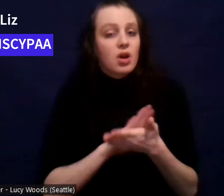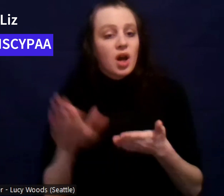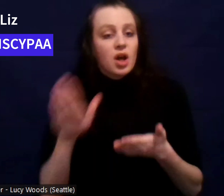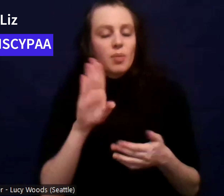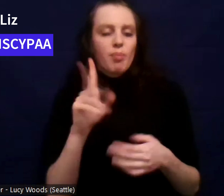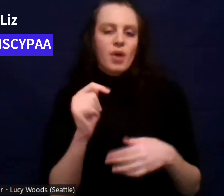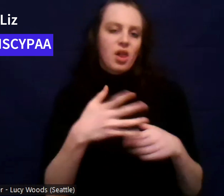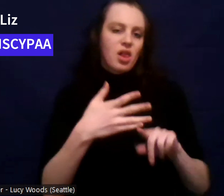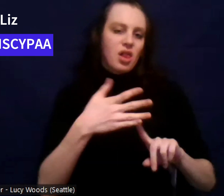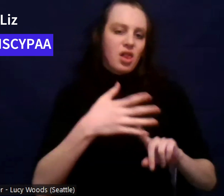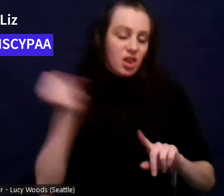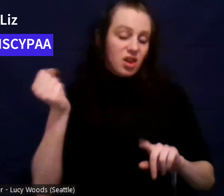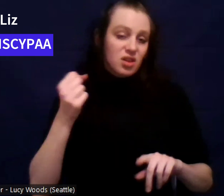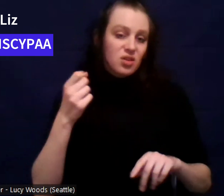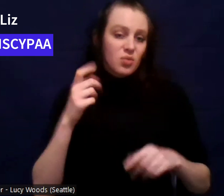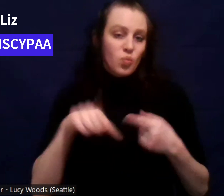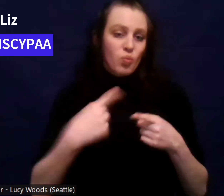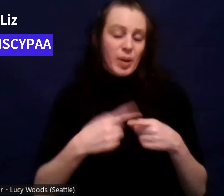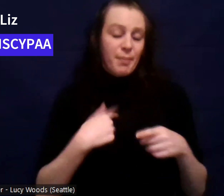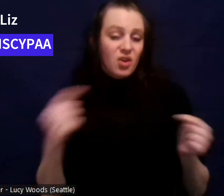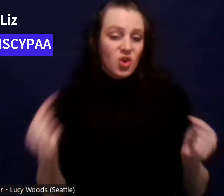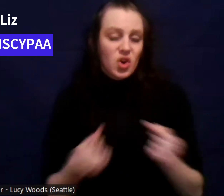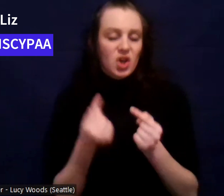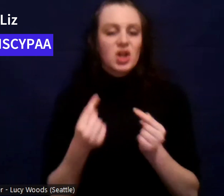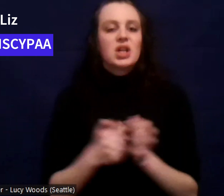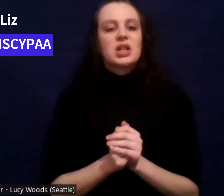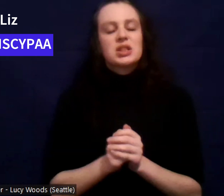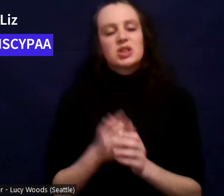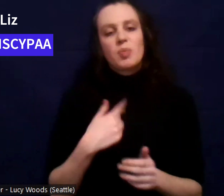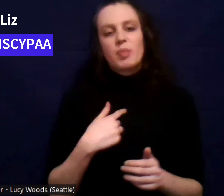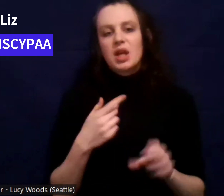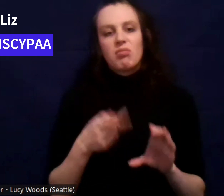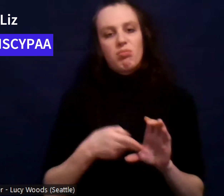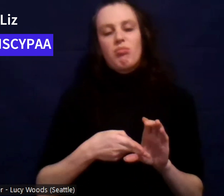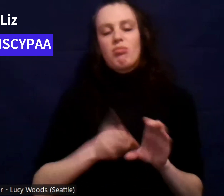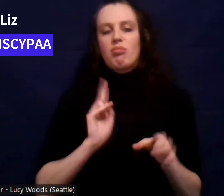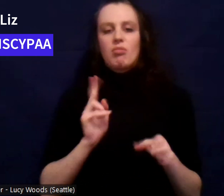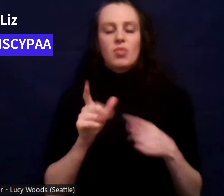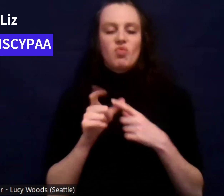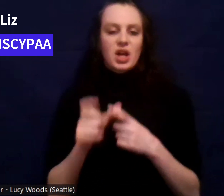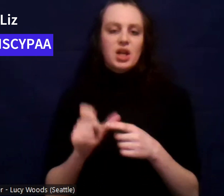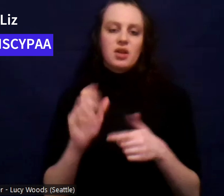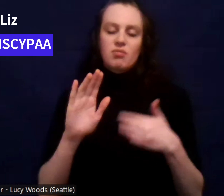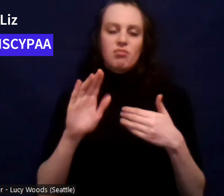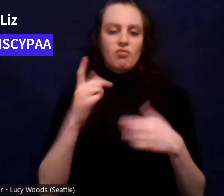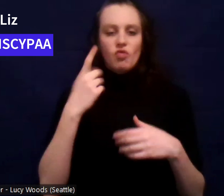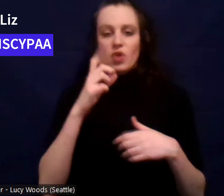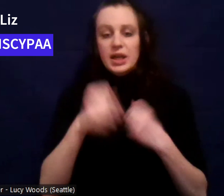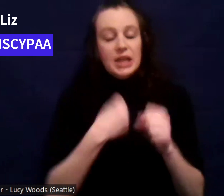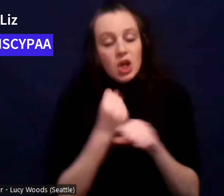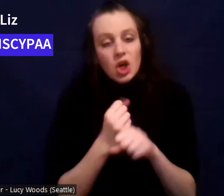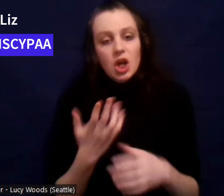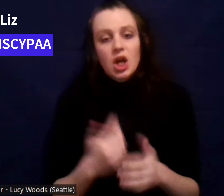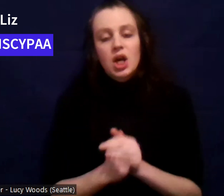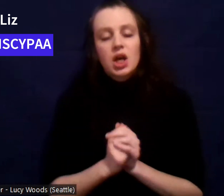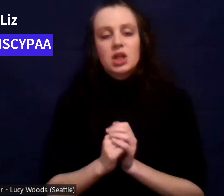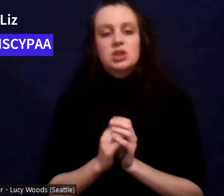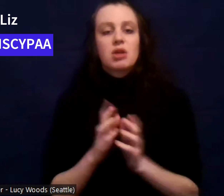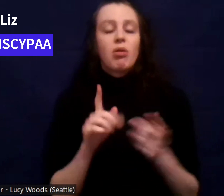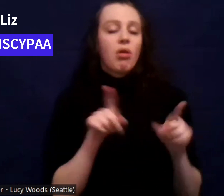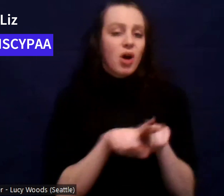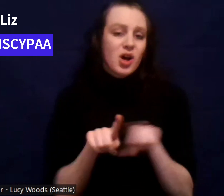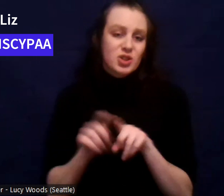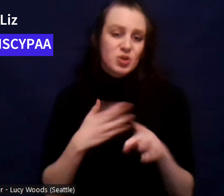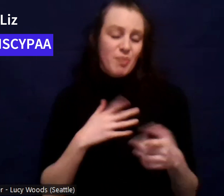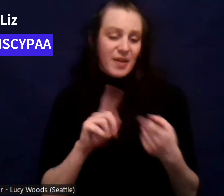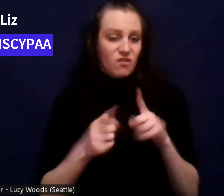my hip labrum. I was out the whole year. Um, so, you know, that paired with like the friend situation